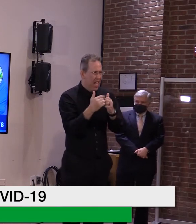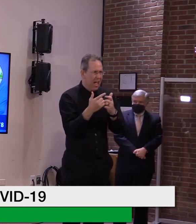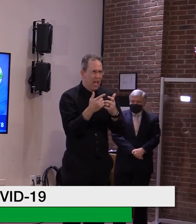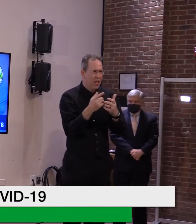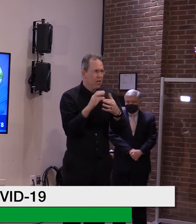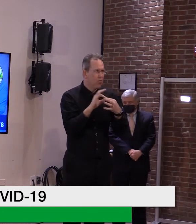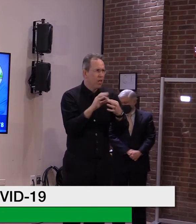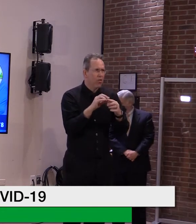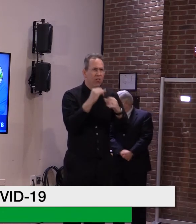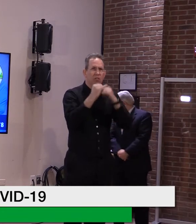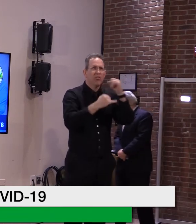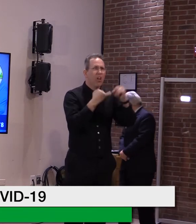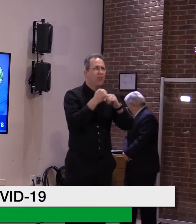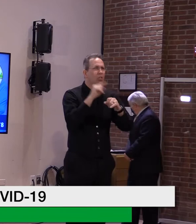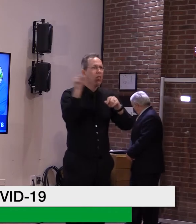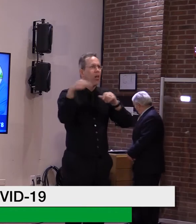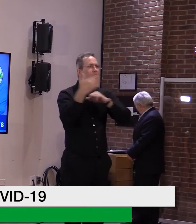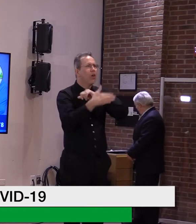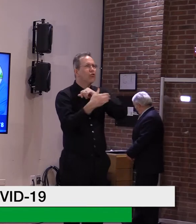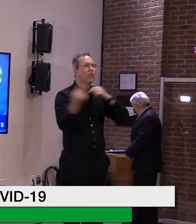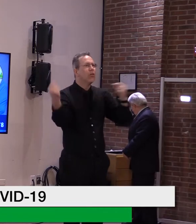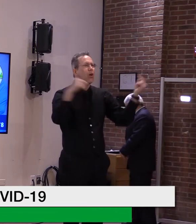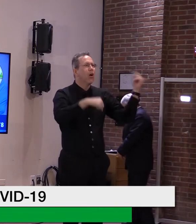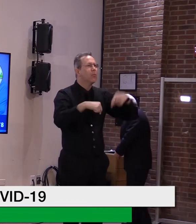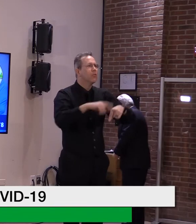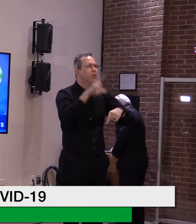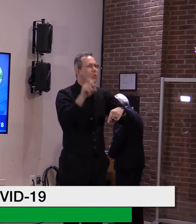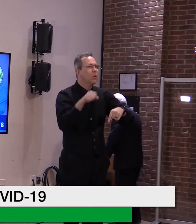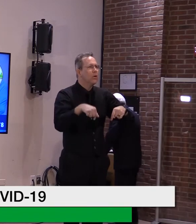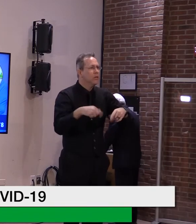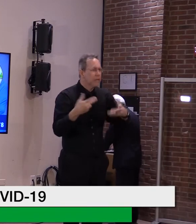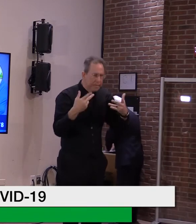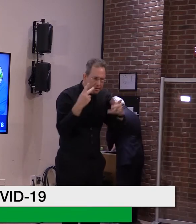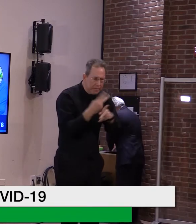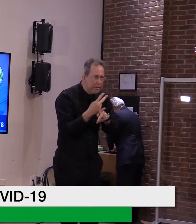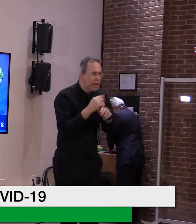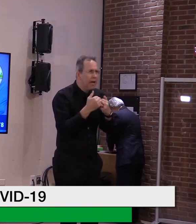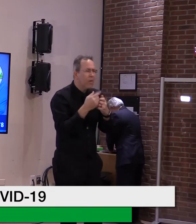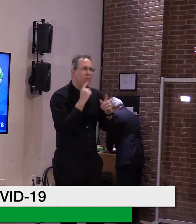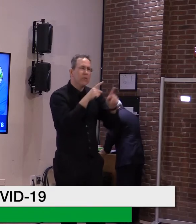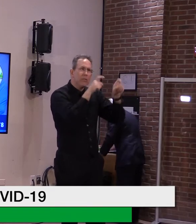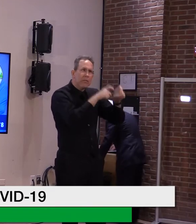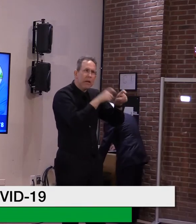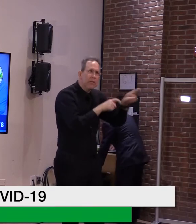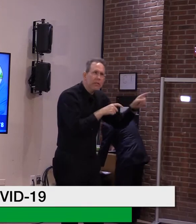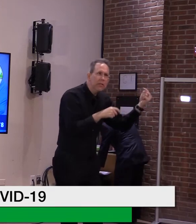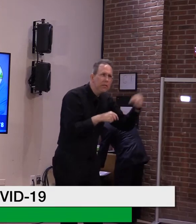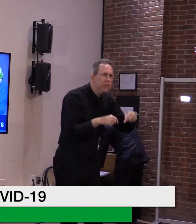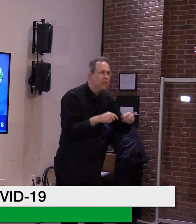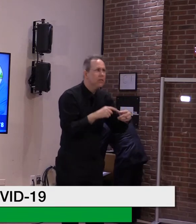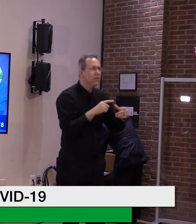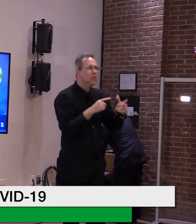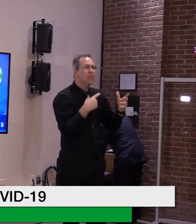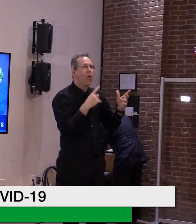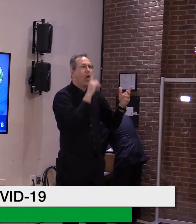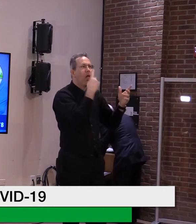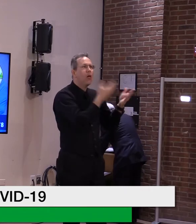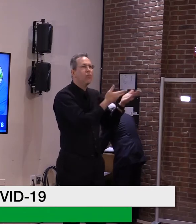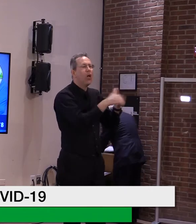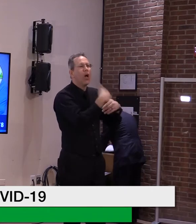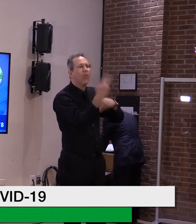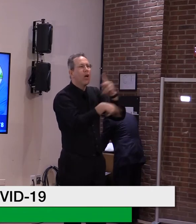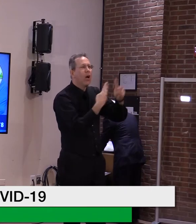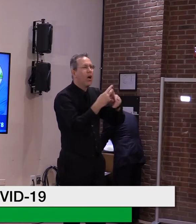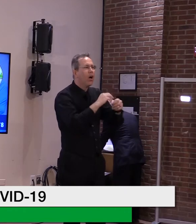vaccination, with regard to testing, and making sure that people are not bringing yet another variant into this country.